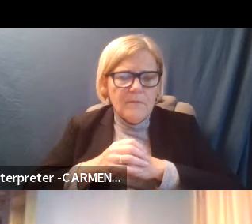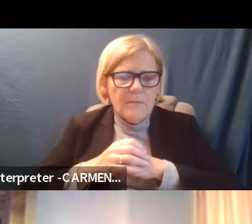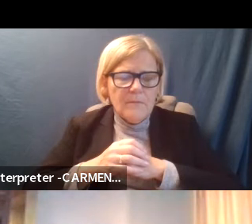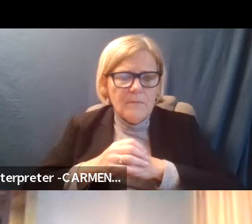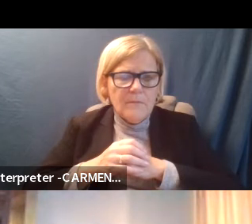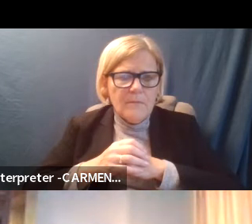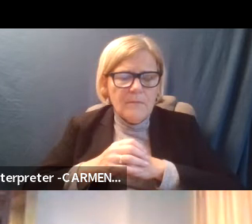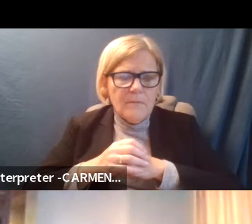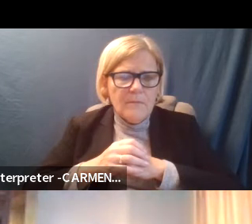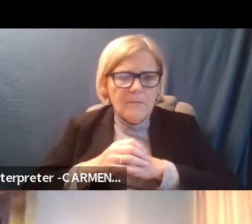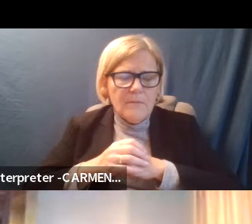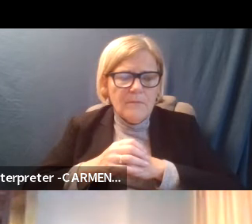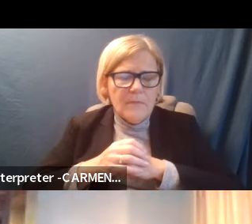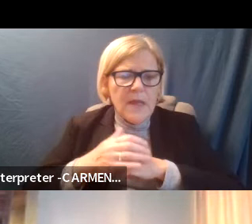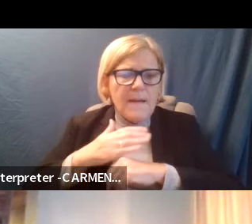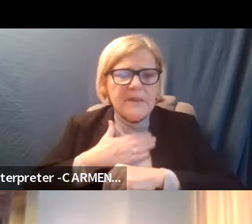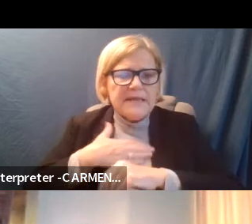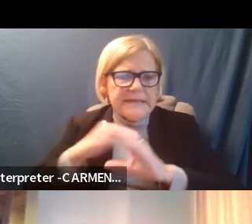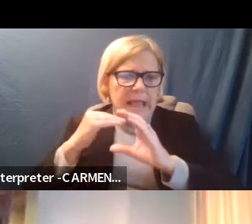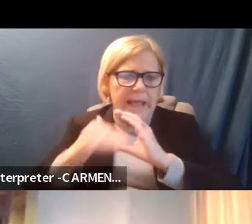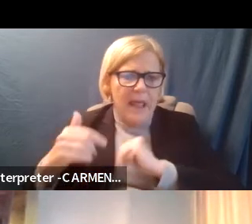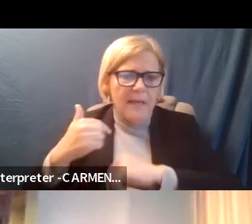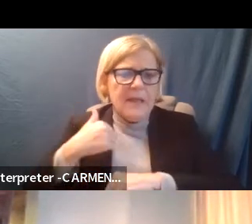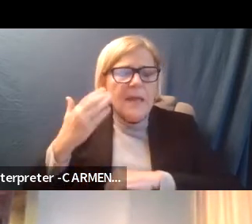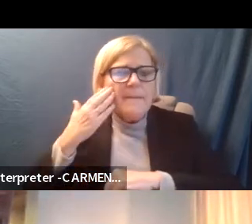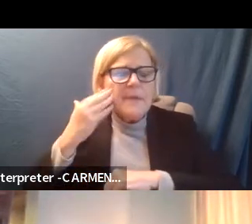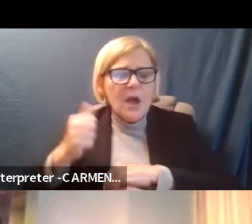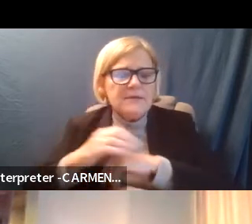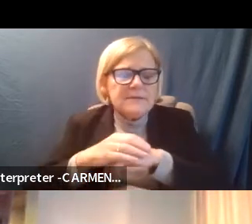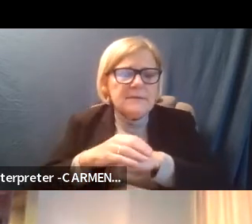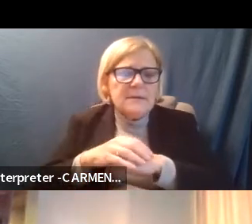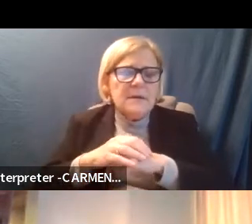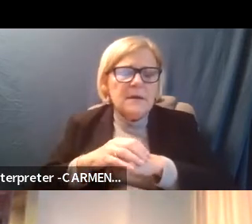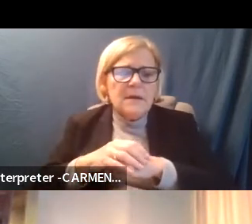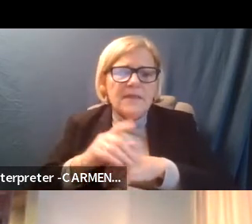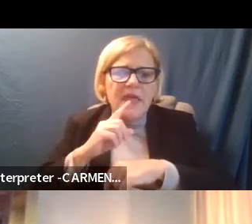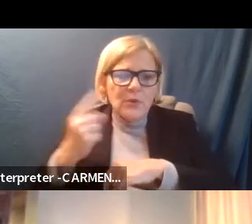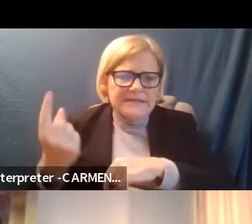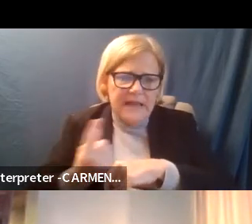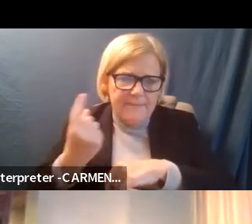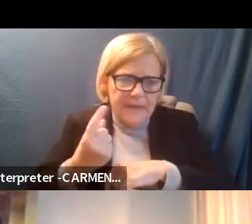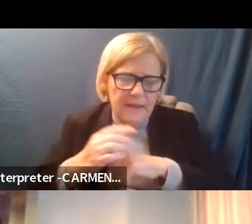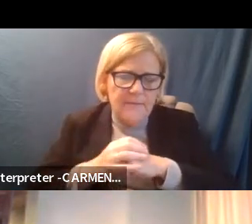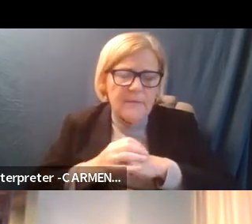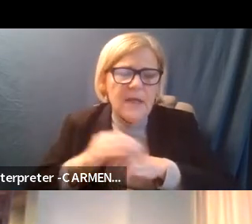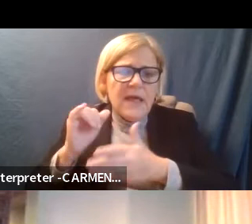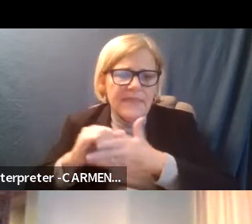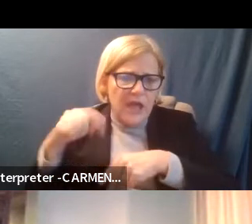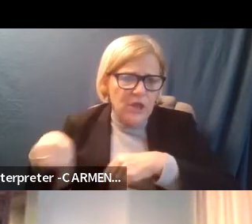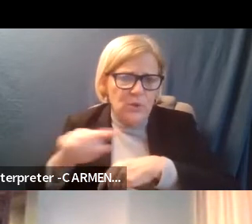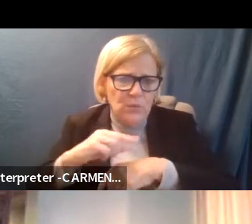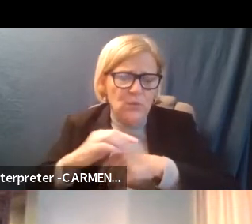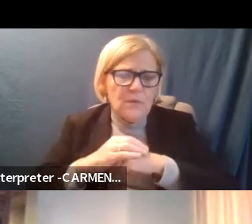email me. because there is something that you